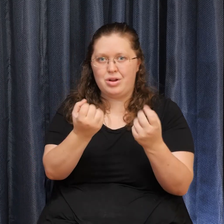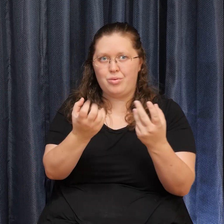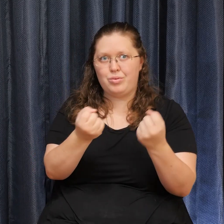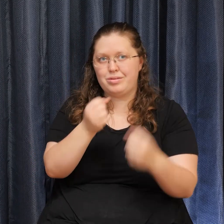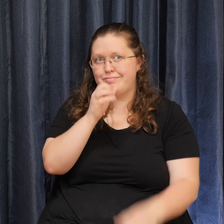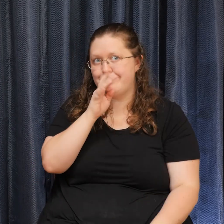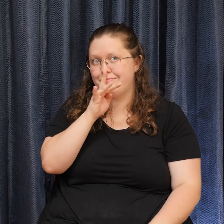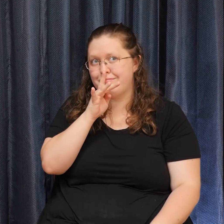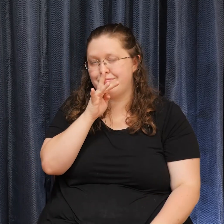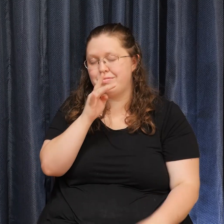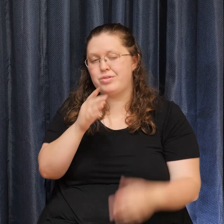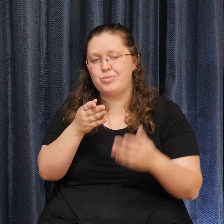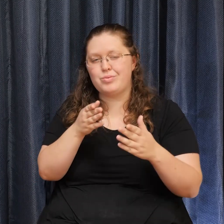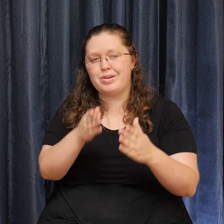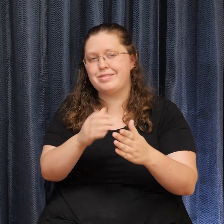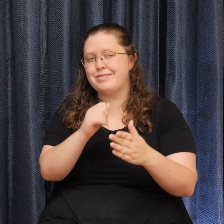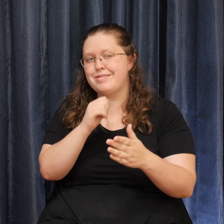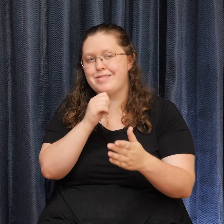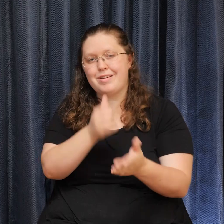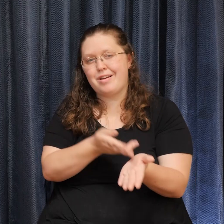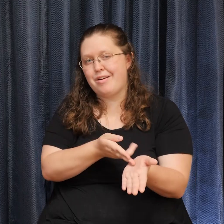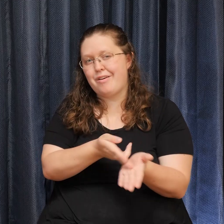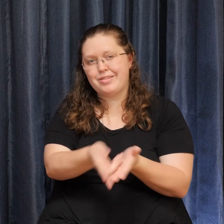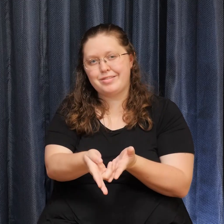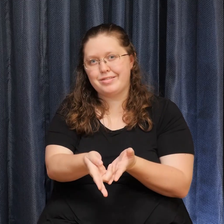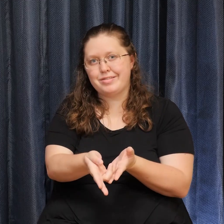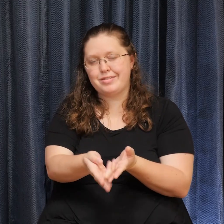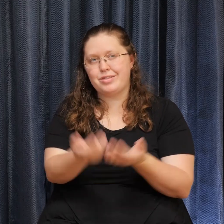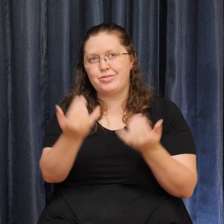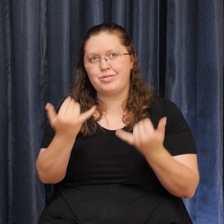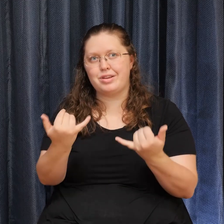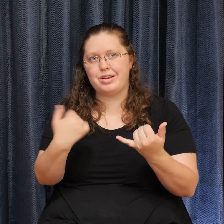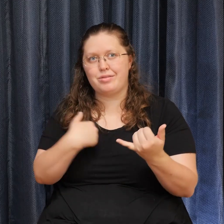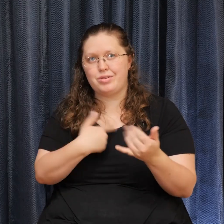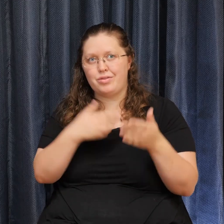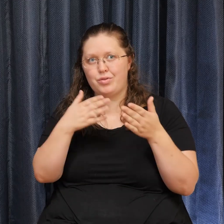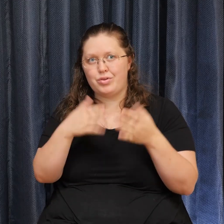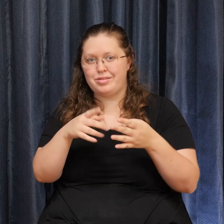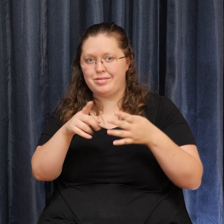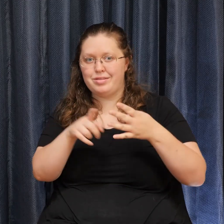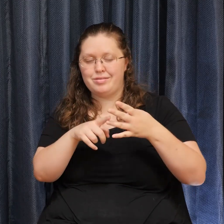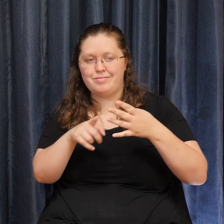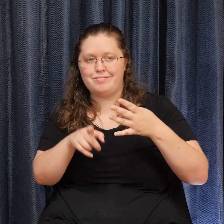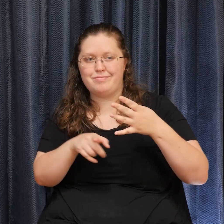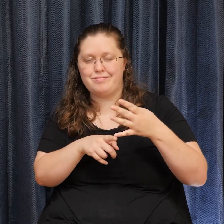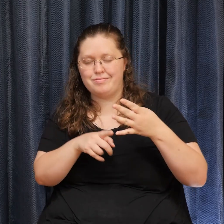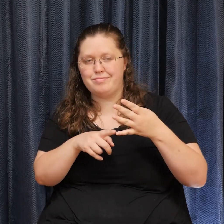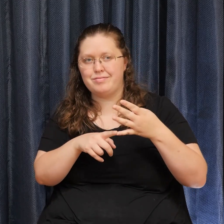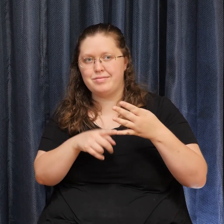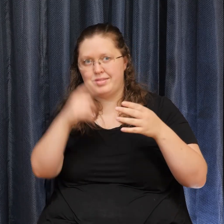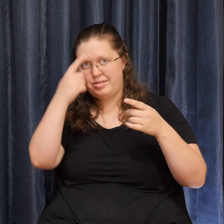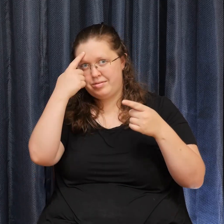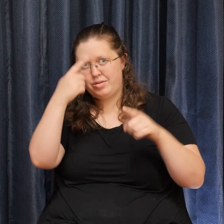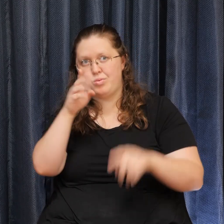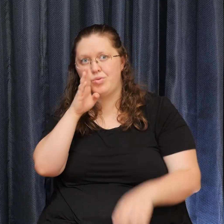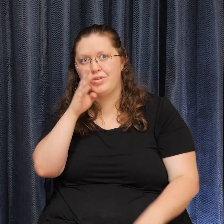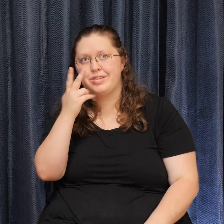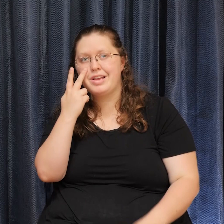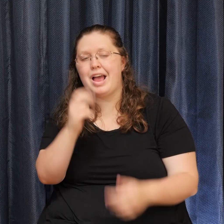Today we are focusing on Agreements number three and four And you'll see how they all Work together And the fourth one Really